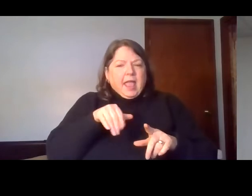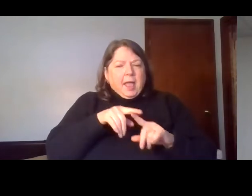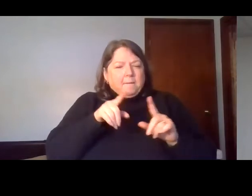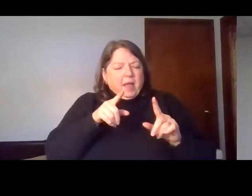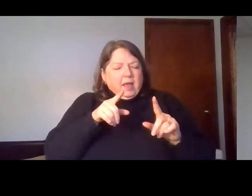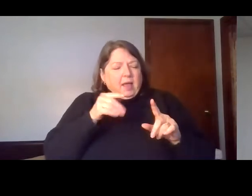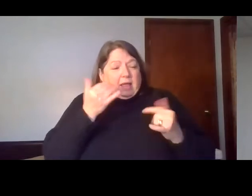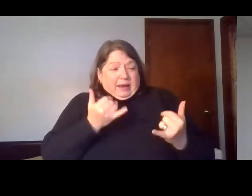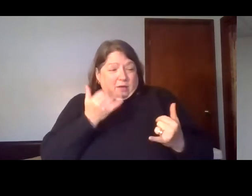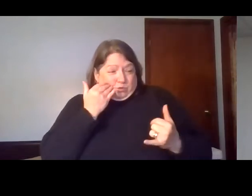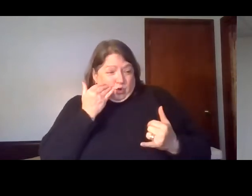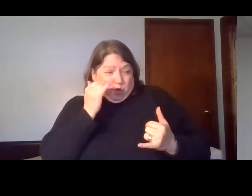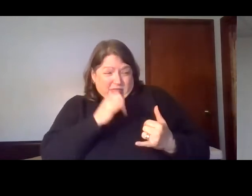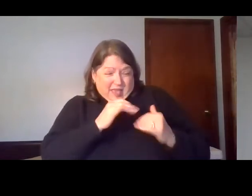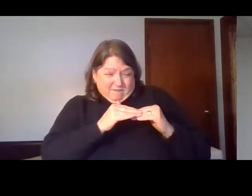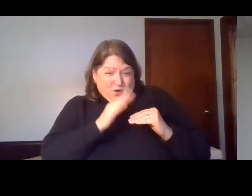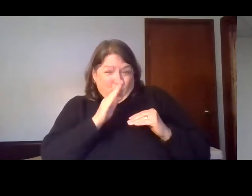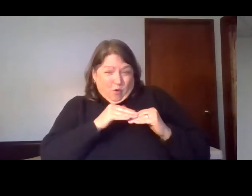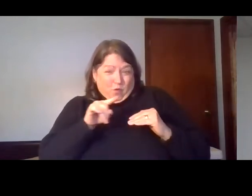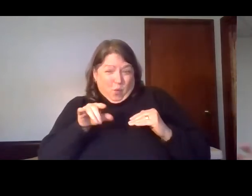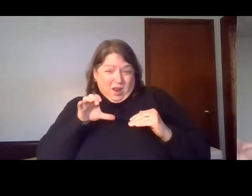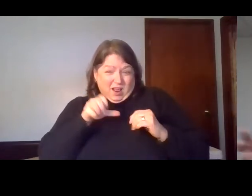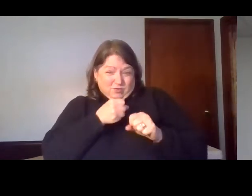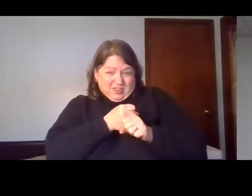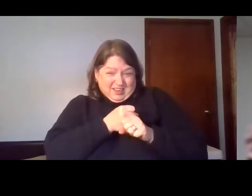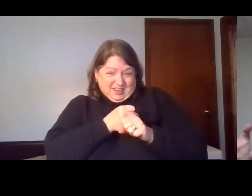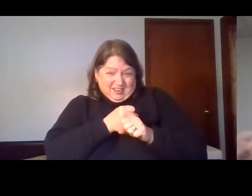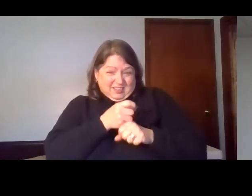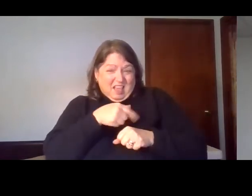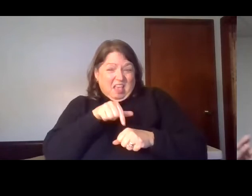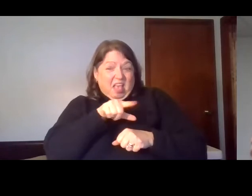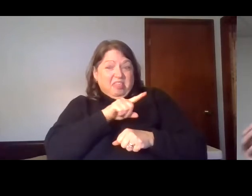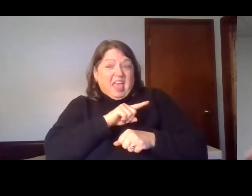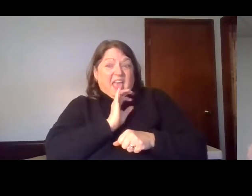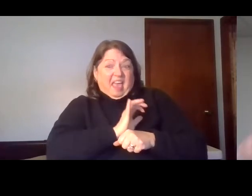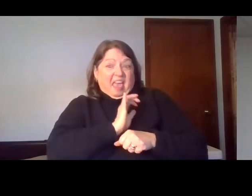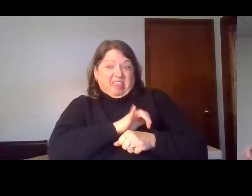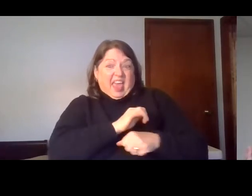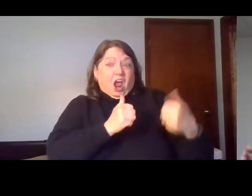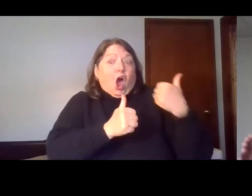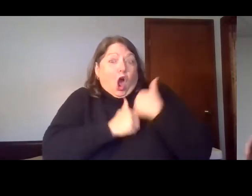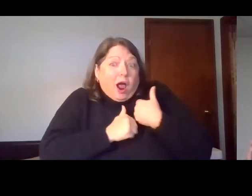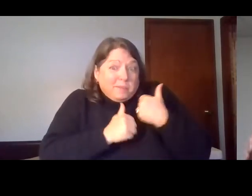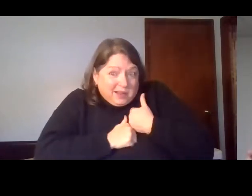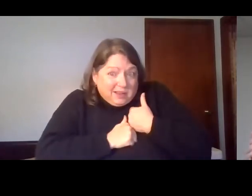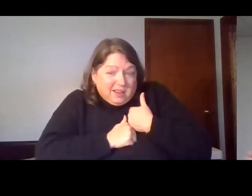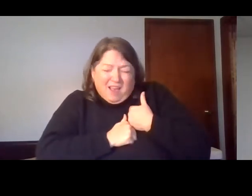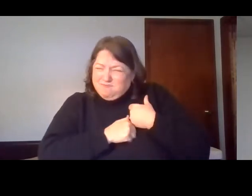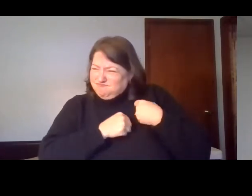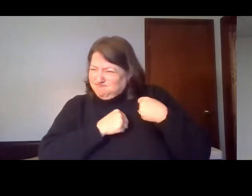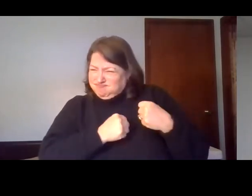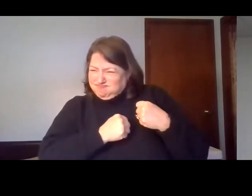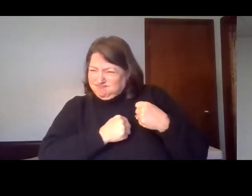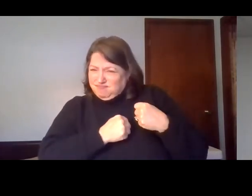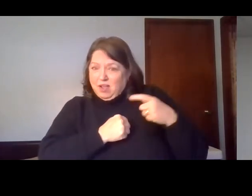or so, the Ninevites basically conquered all the nations. They were the leading power of that ancient